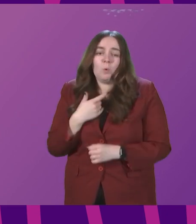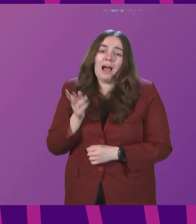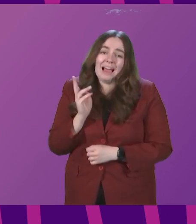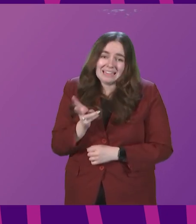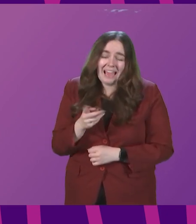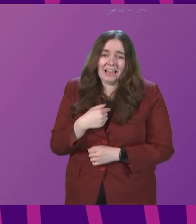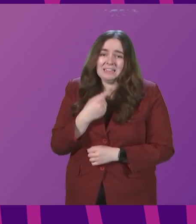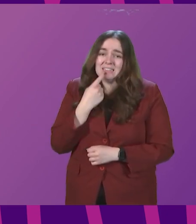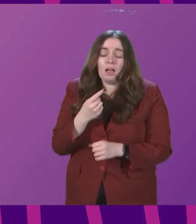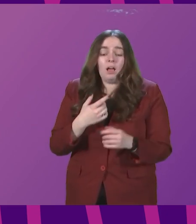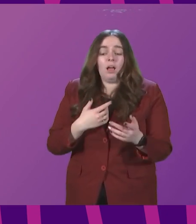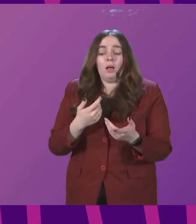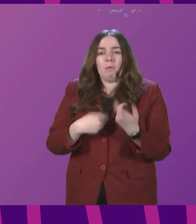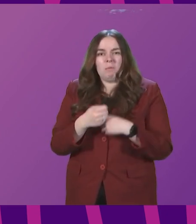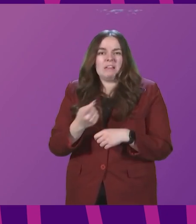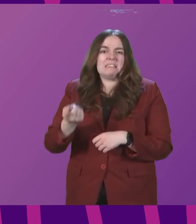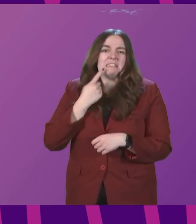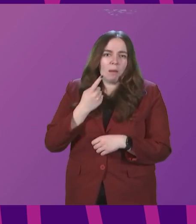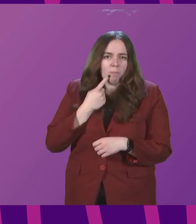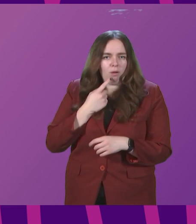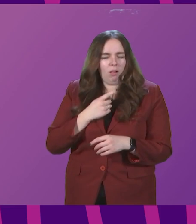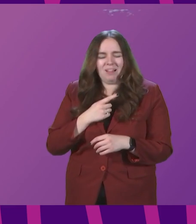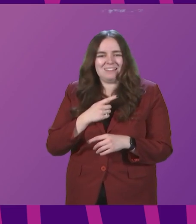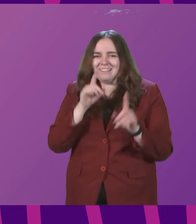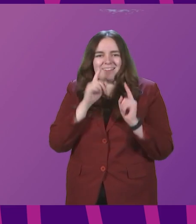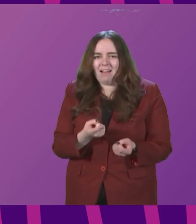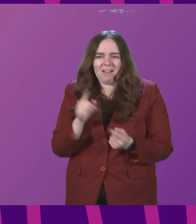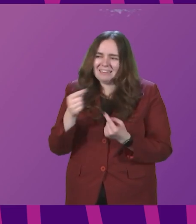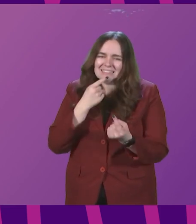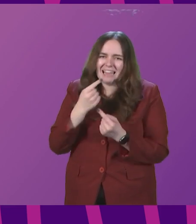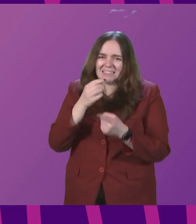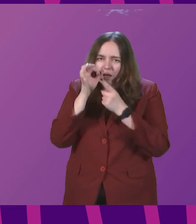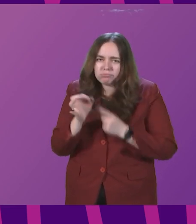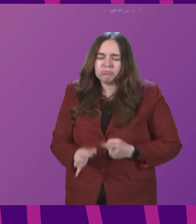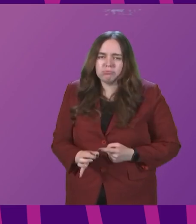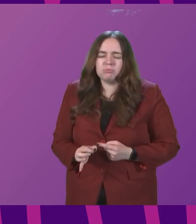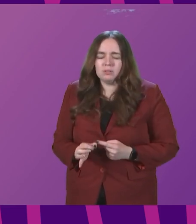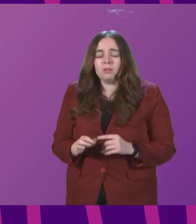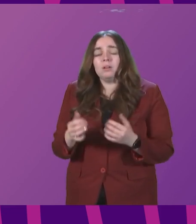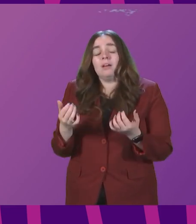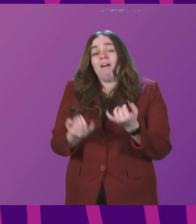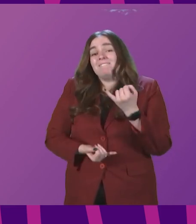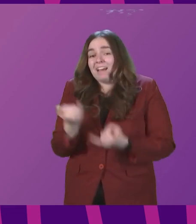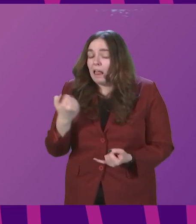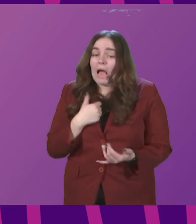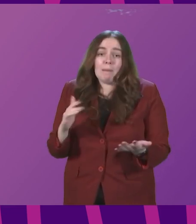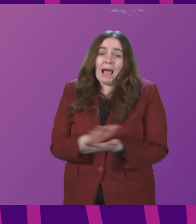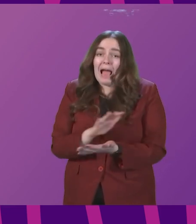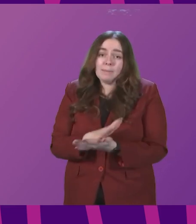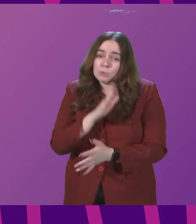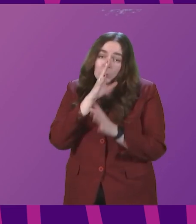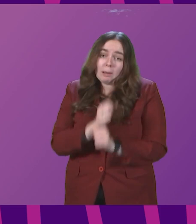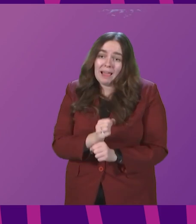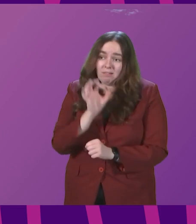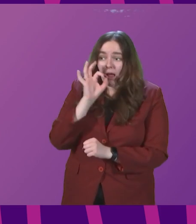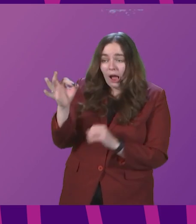over simplification of the significance of that data. Finally, Presiding Officer, I'm certainly happy to give a commitment that we'll